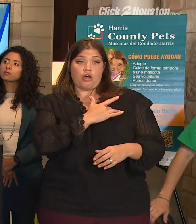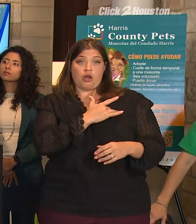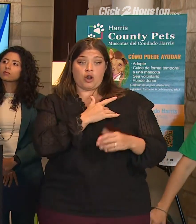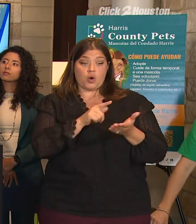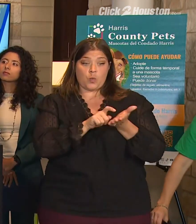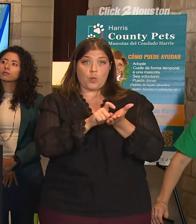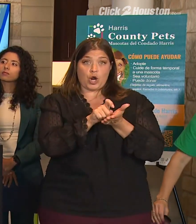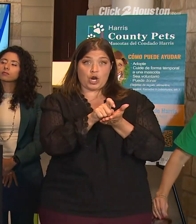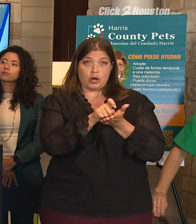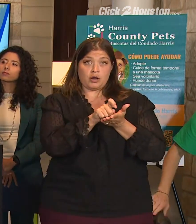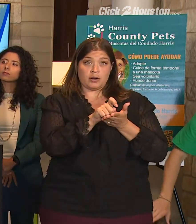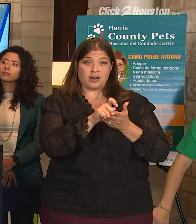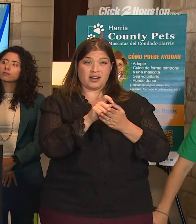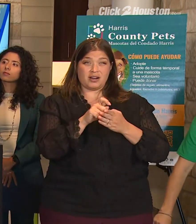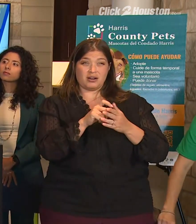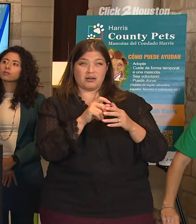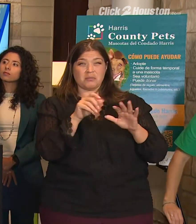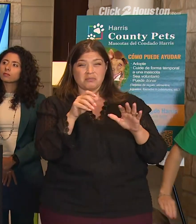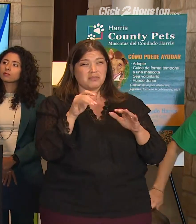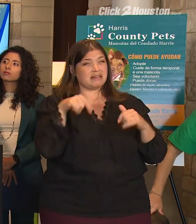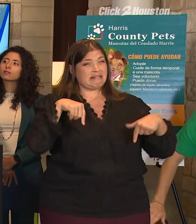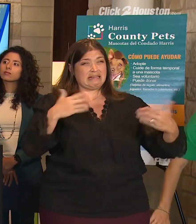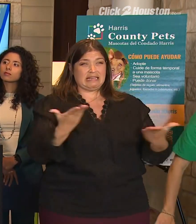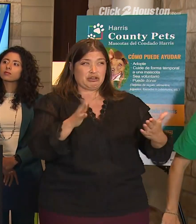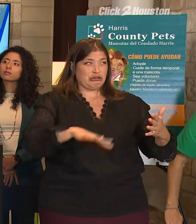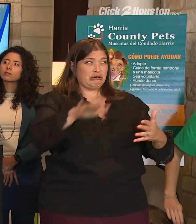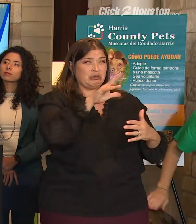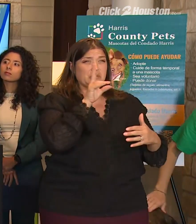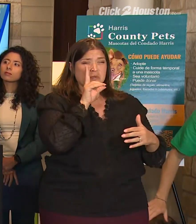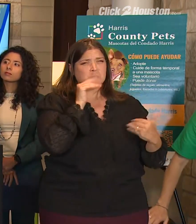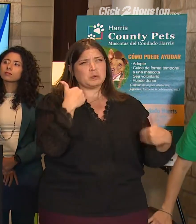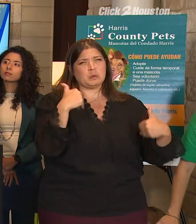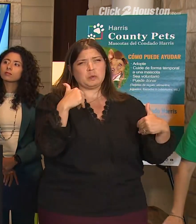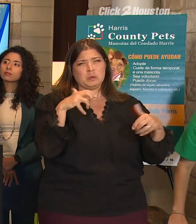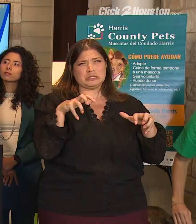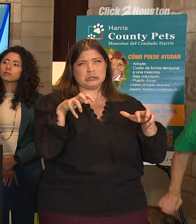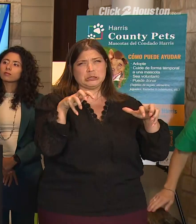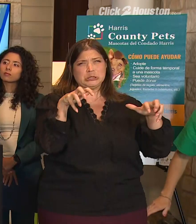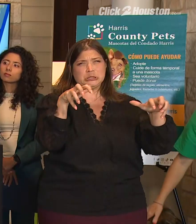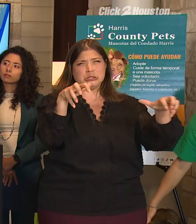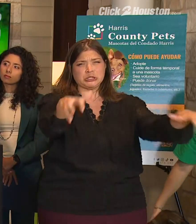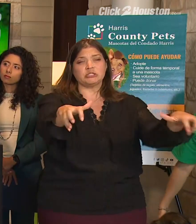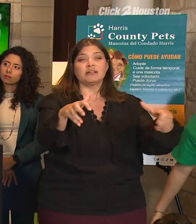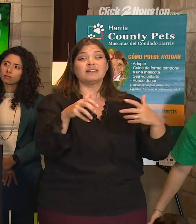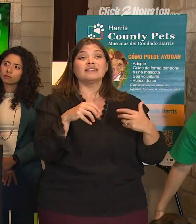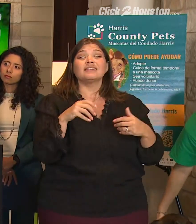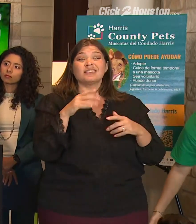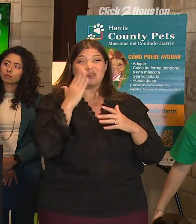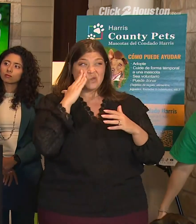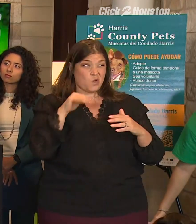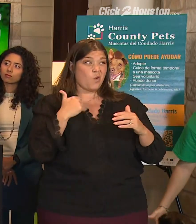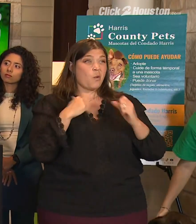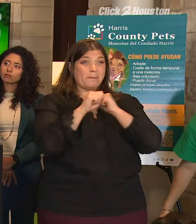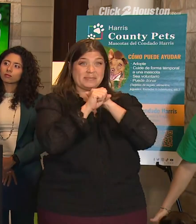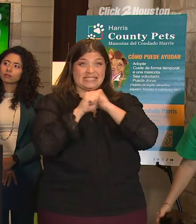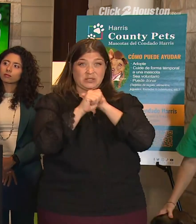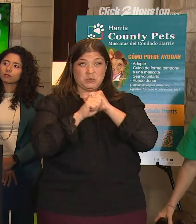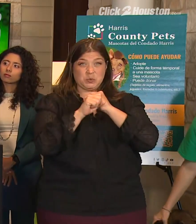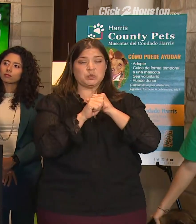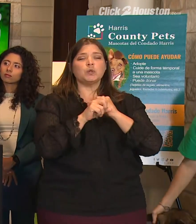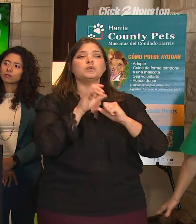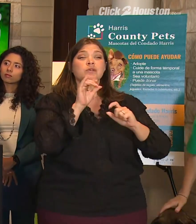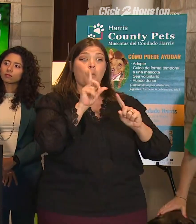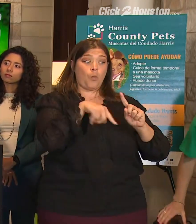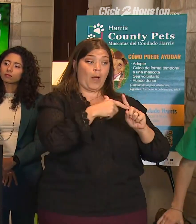throughout the community, right? Everybody knows how many mosquitoes are in Harris County, and mosquitoes are the mode of transmission for heartworm disease in dogs.